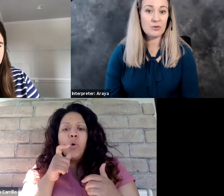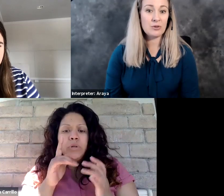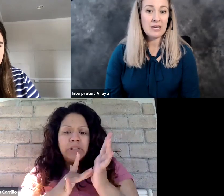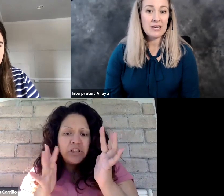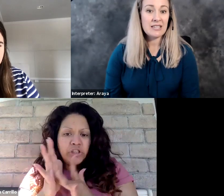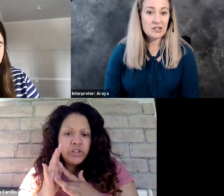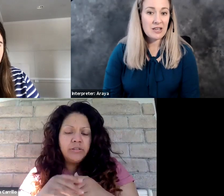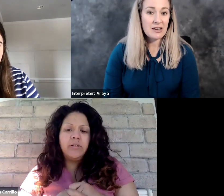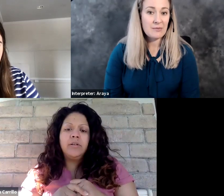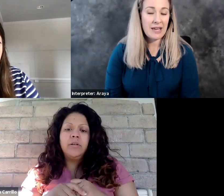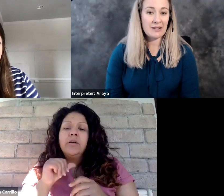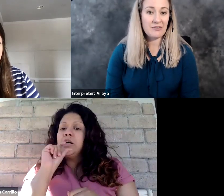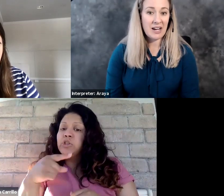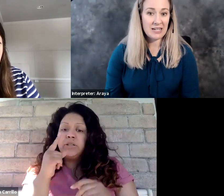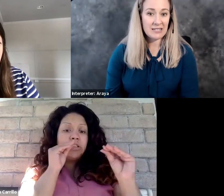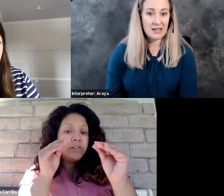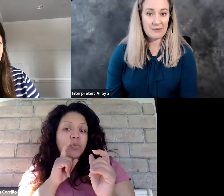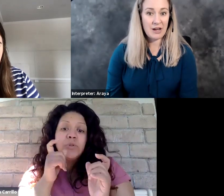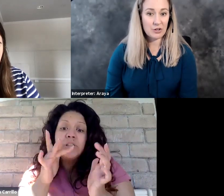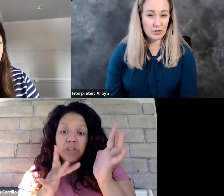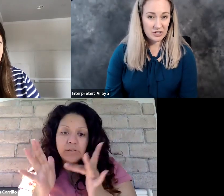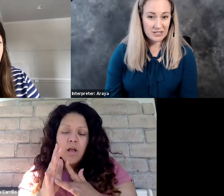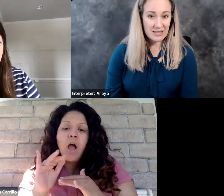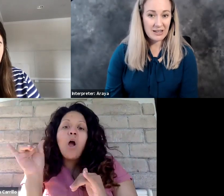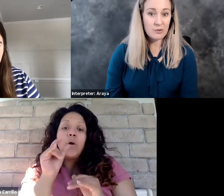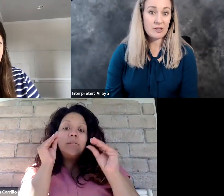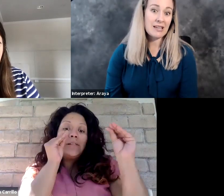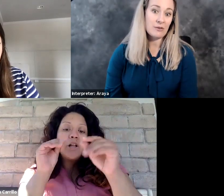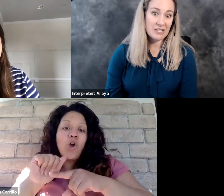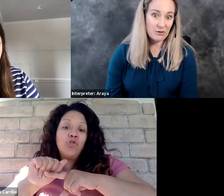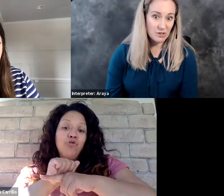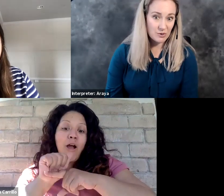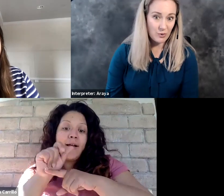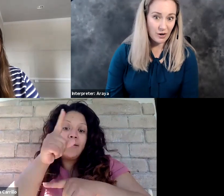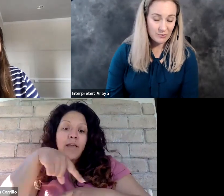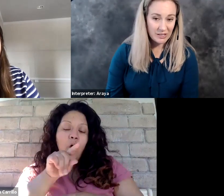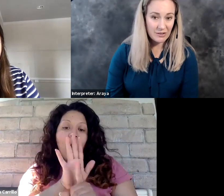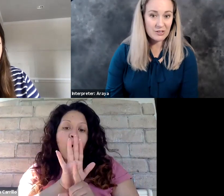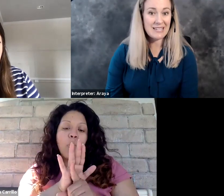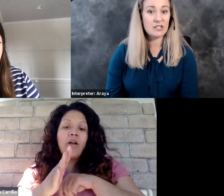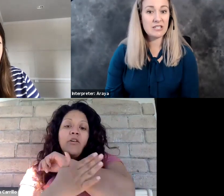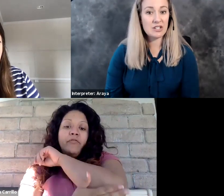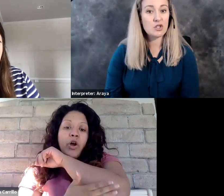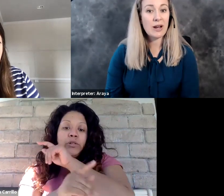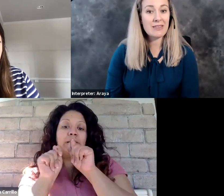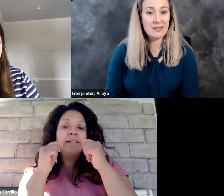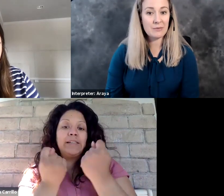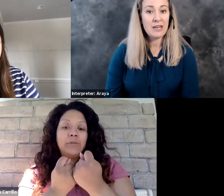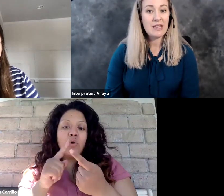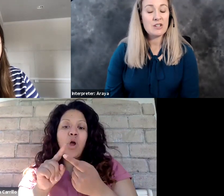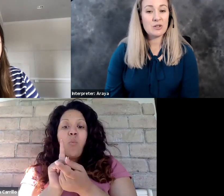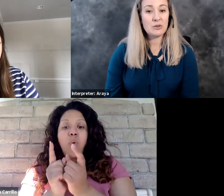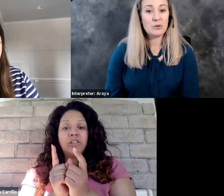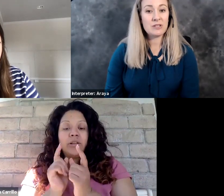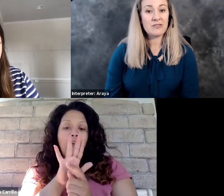to teach them and find, um, other Christians in the deaf community and reach out to those who aren't believers and to teach and train them